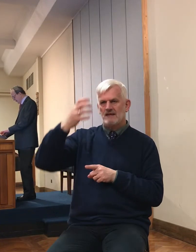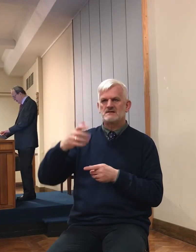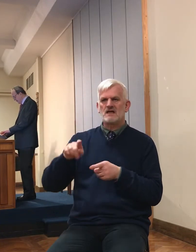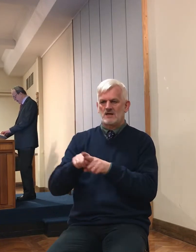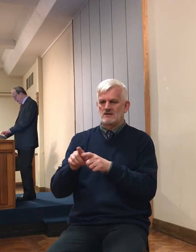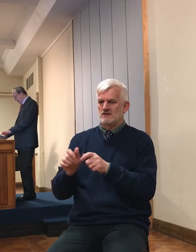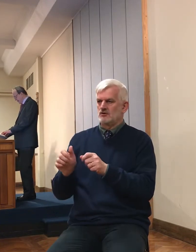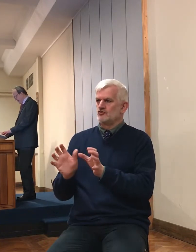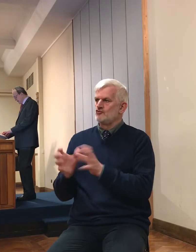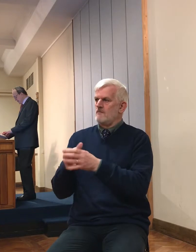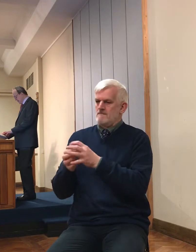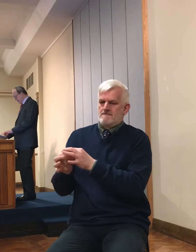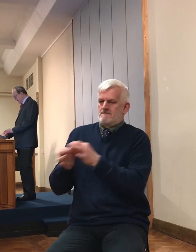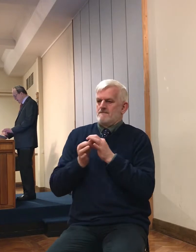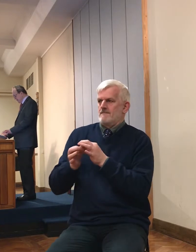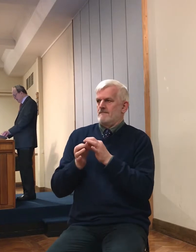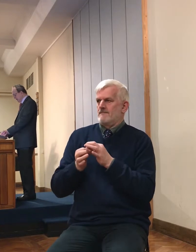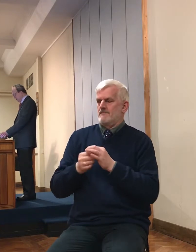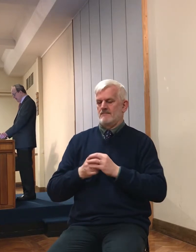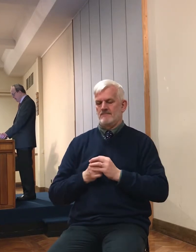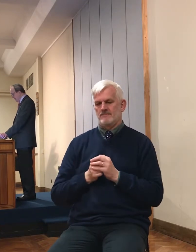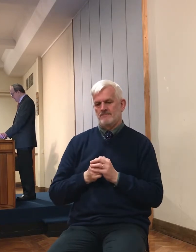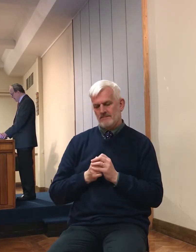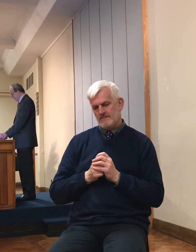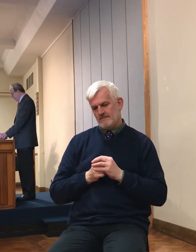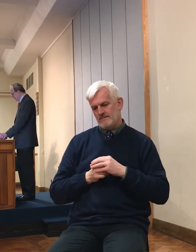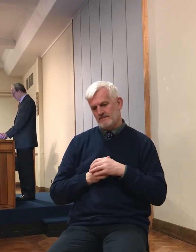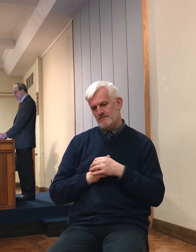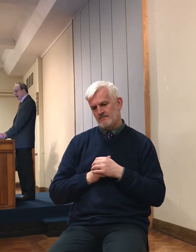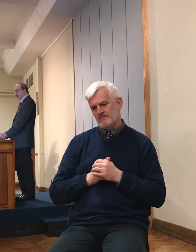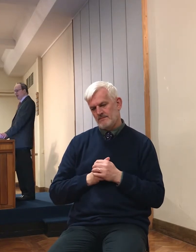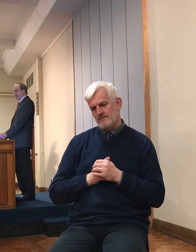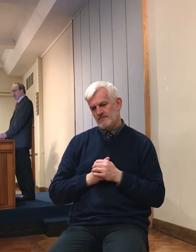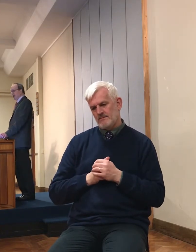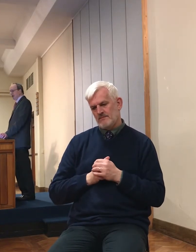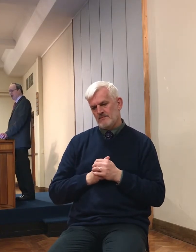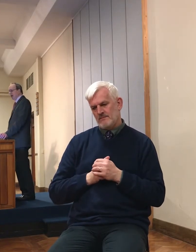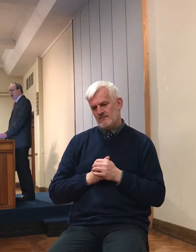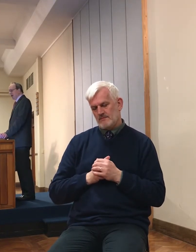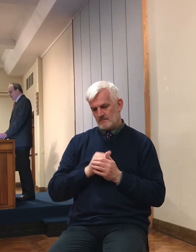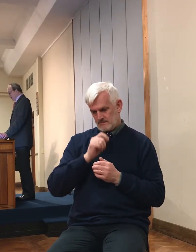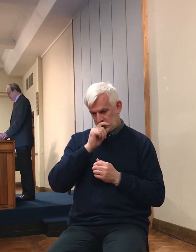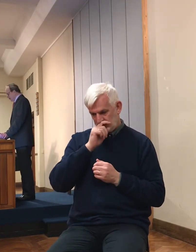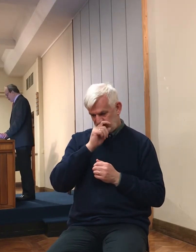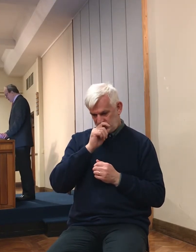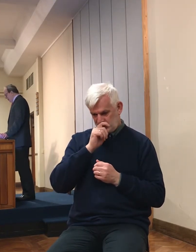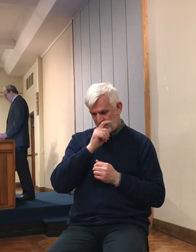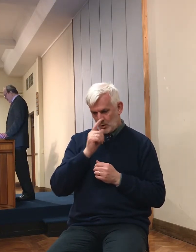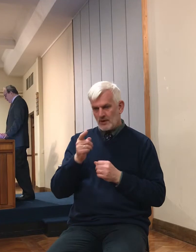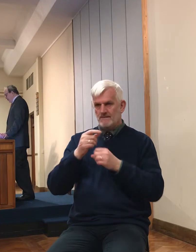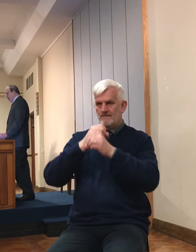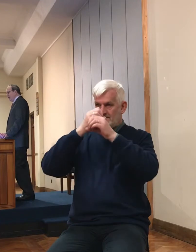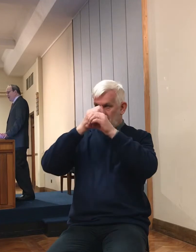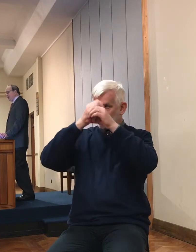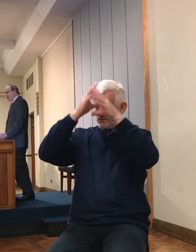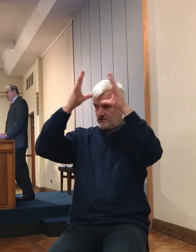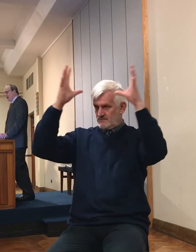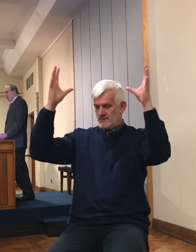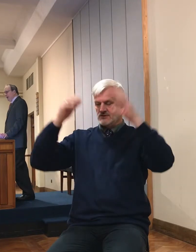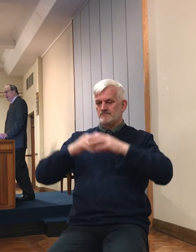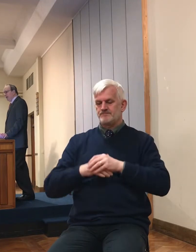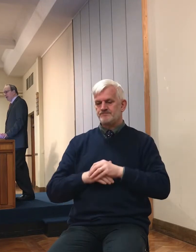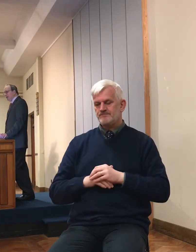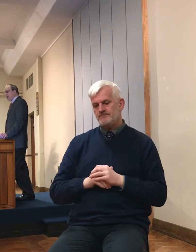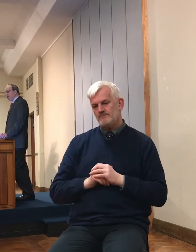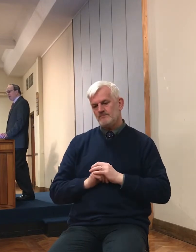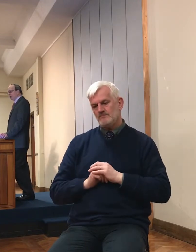confederacy. But I want to begin just by painting this background a little. The children of Israel are not